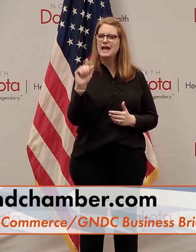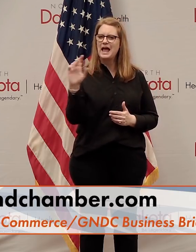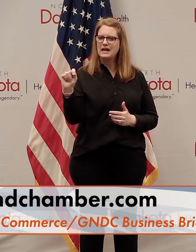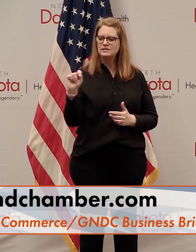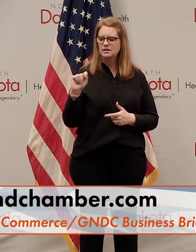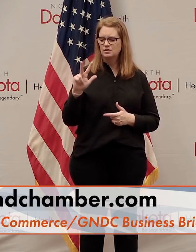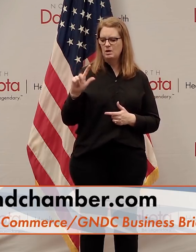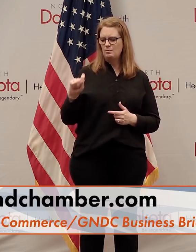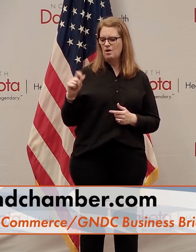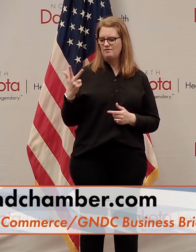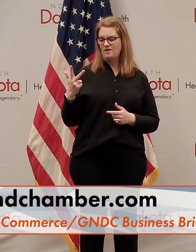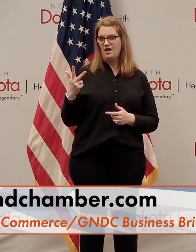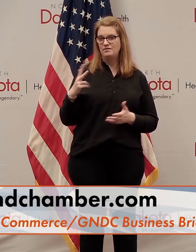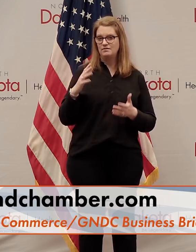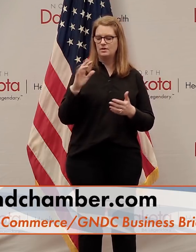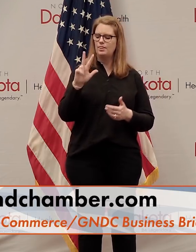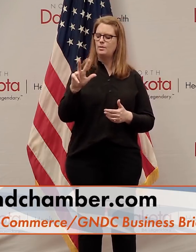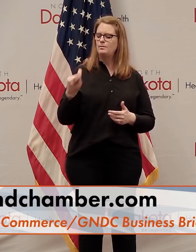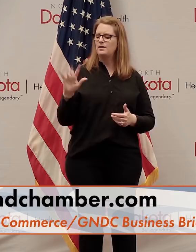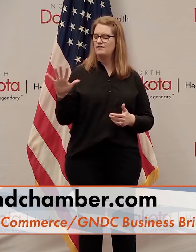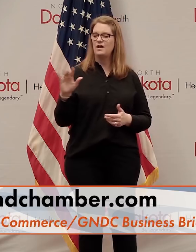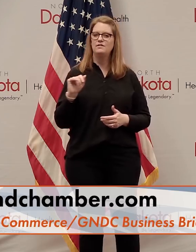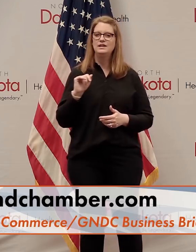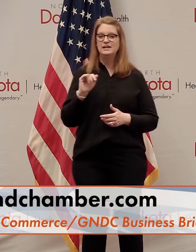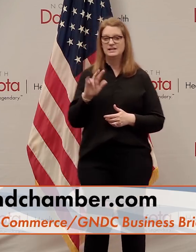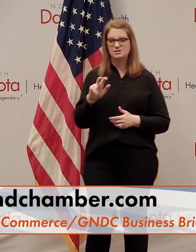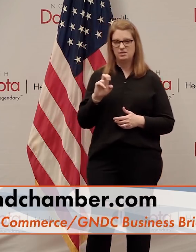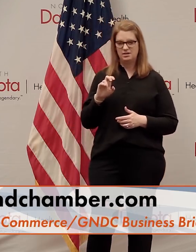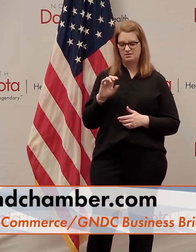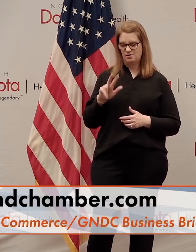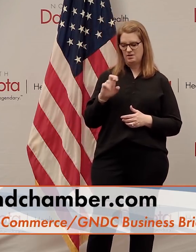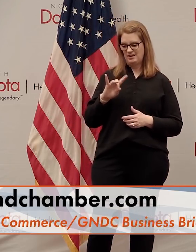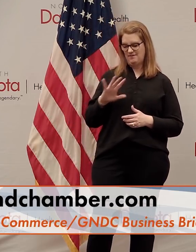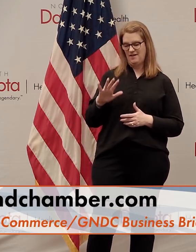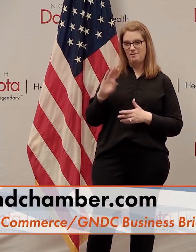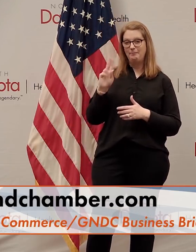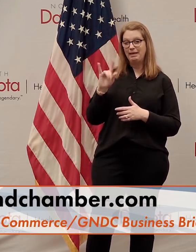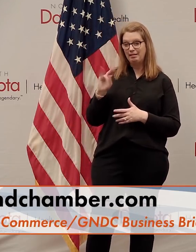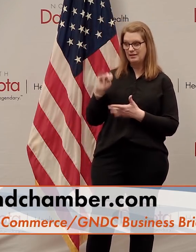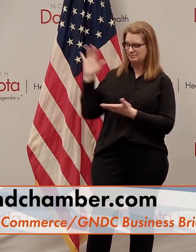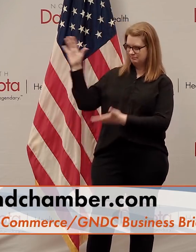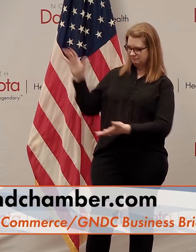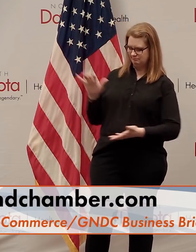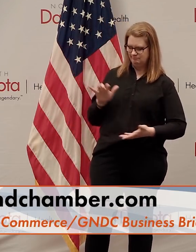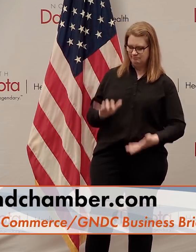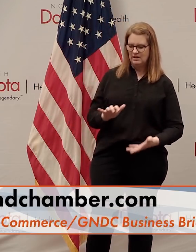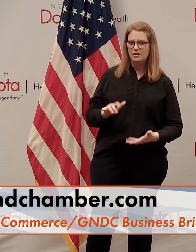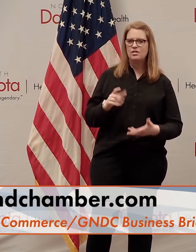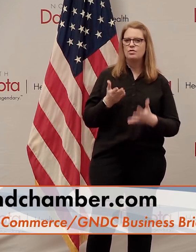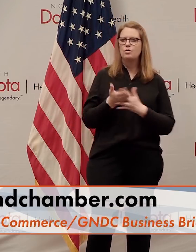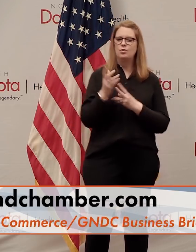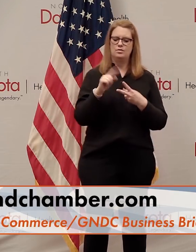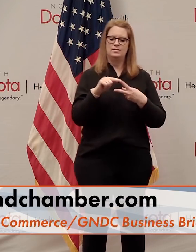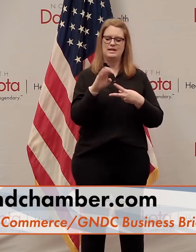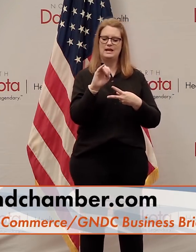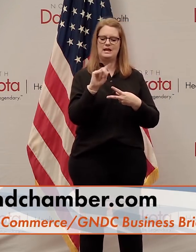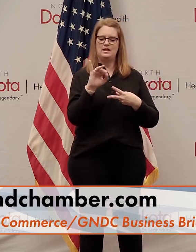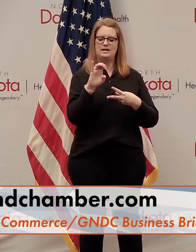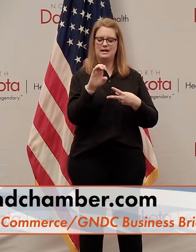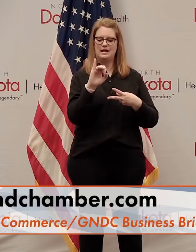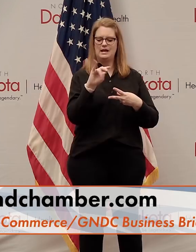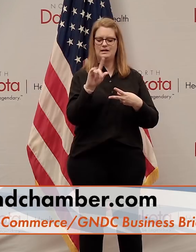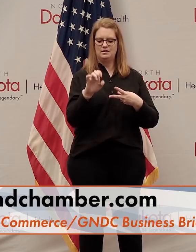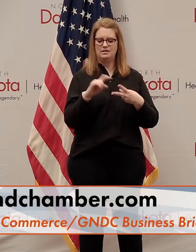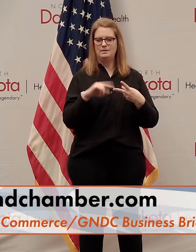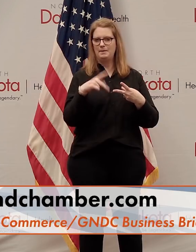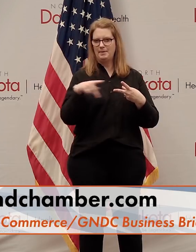.5, which is another $484 billion in additional funds through both the EIDL and the PPP program. $310 billion